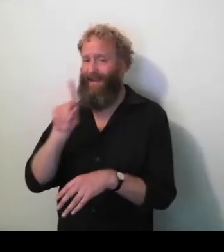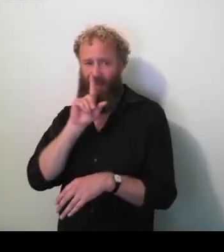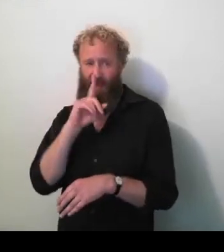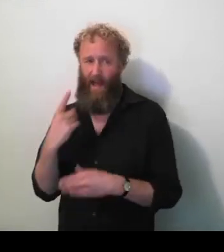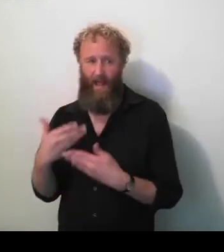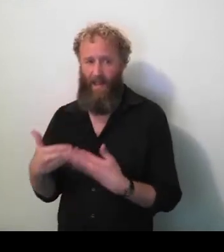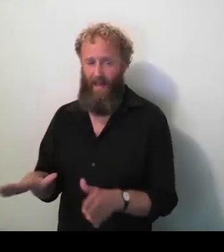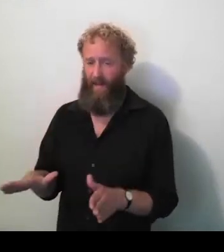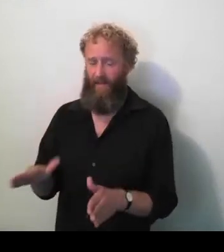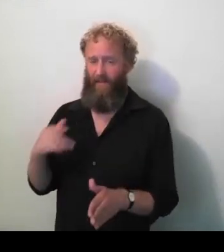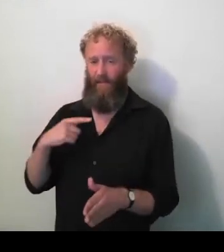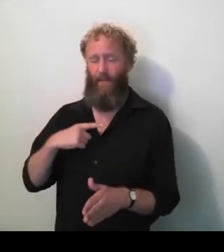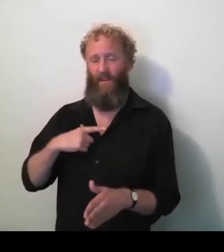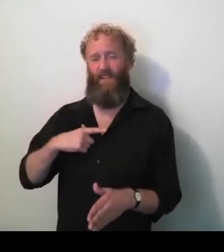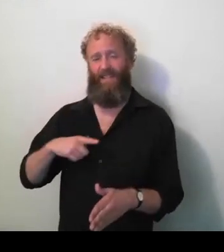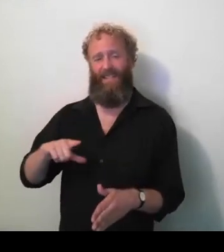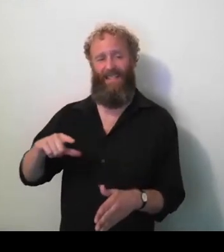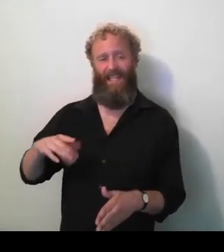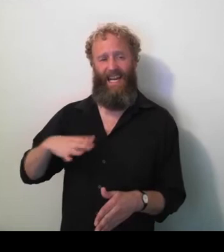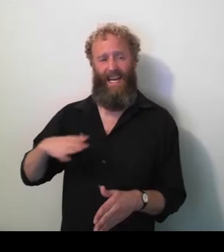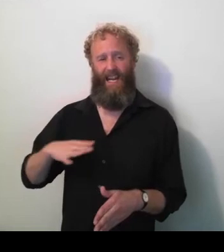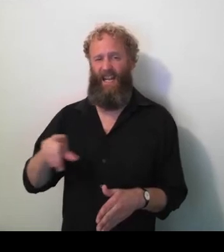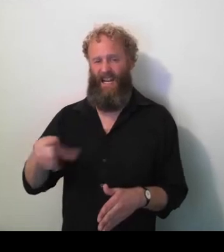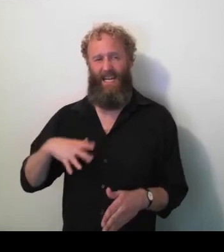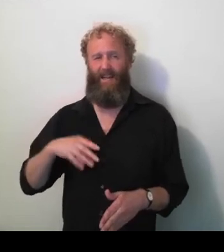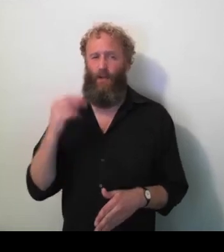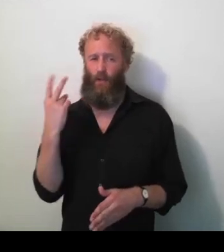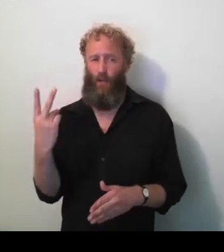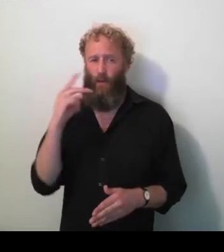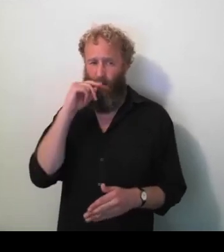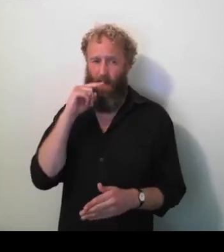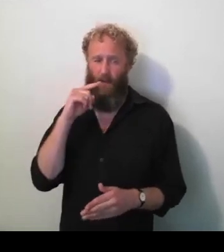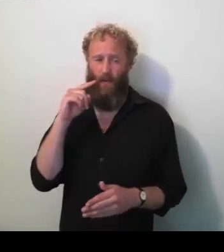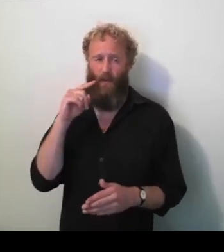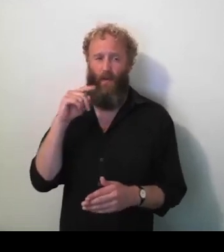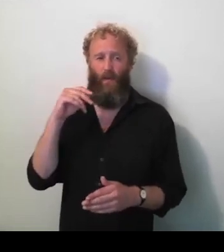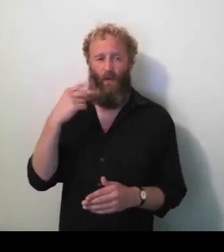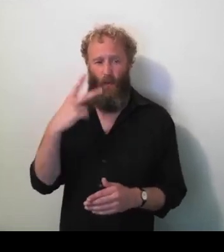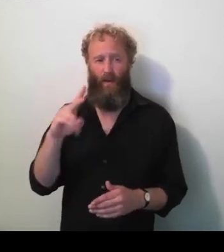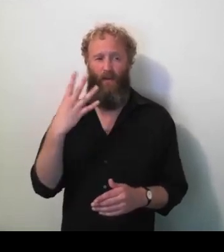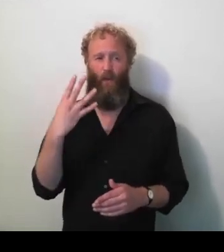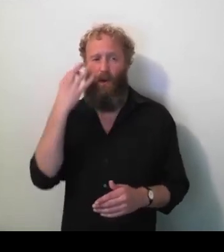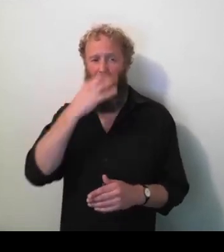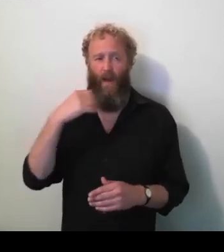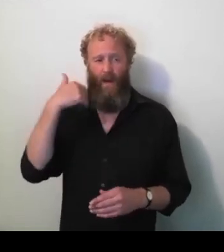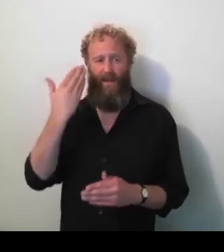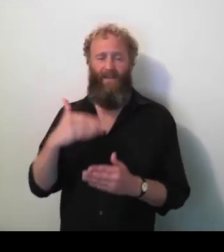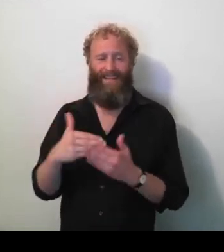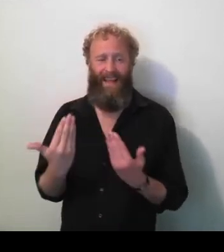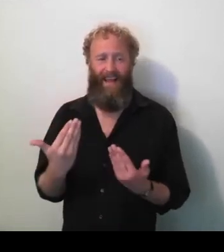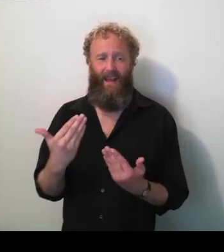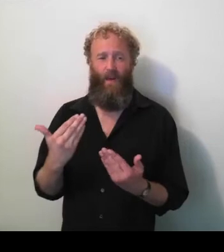because he requires two people 24 hours a day to look after him. And they've not been able to find any support